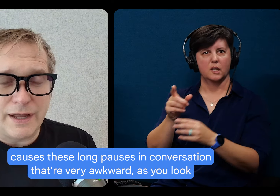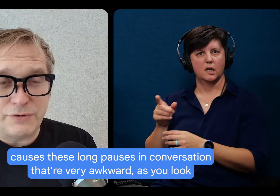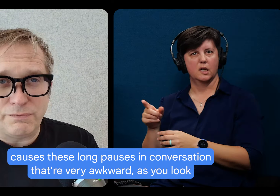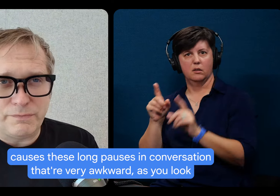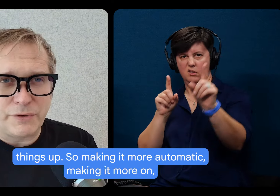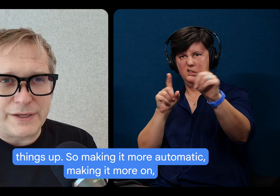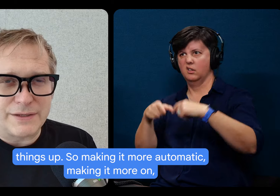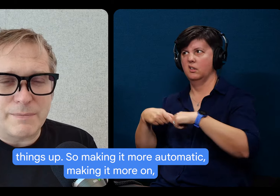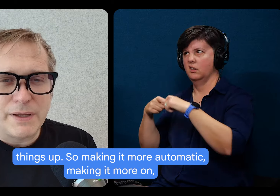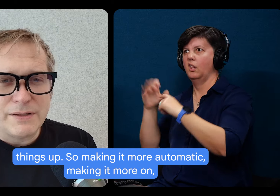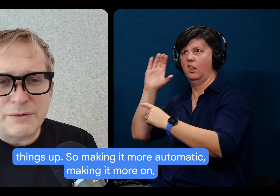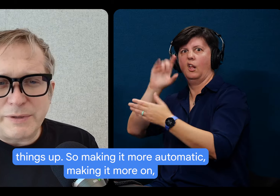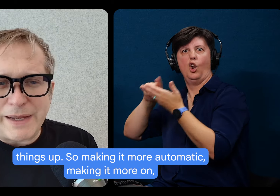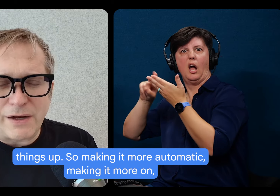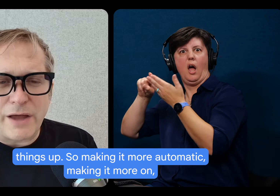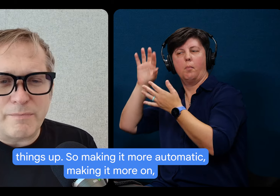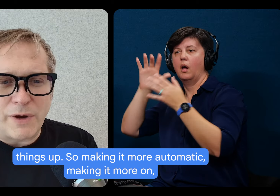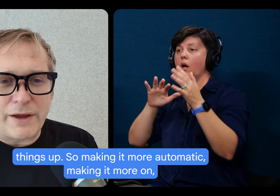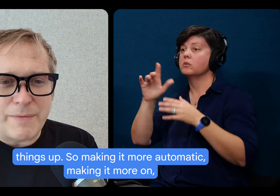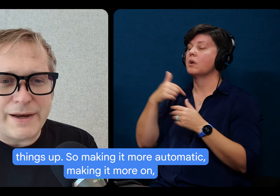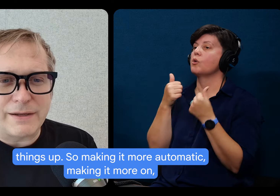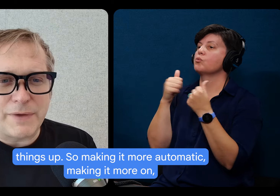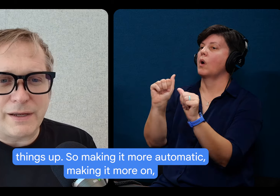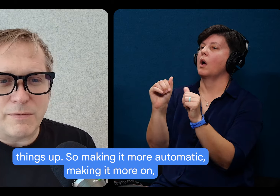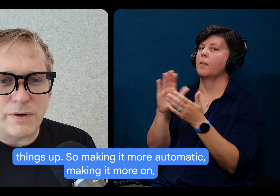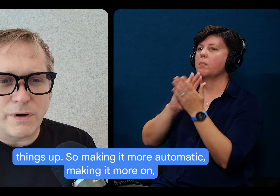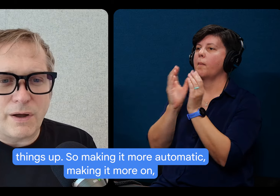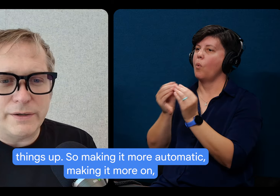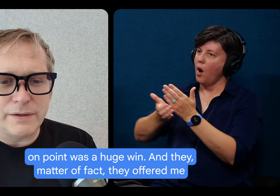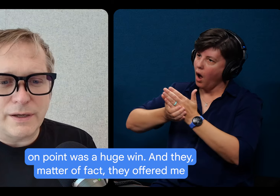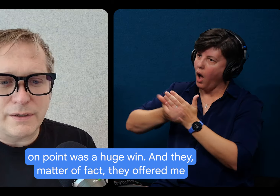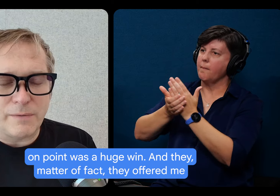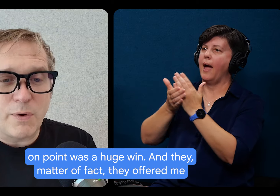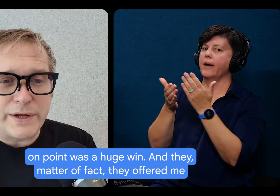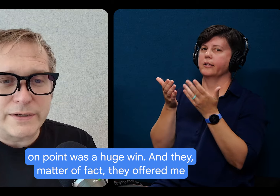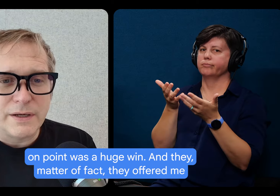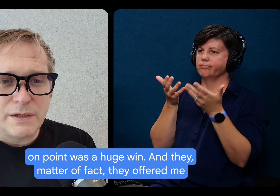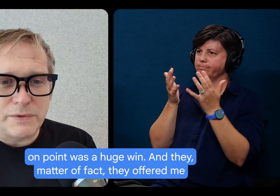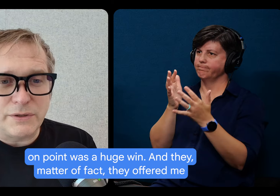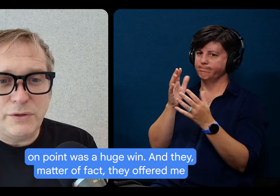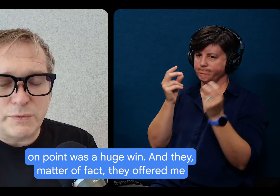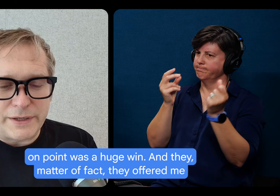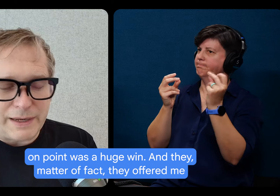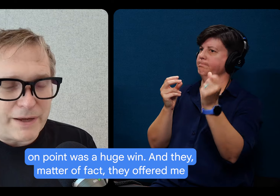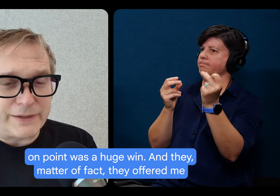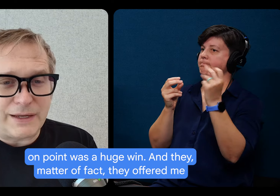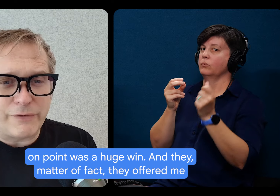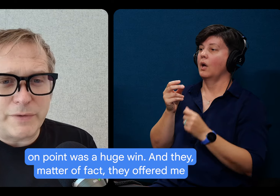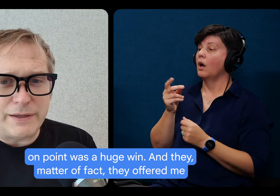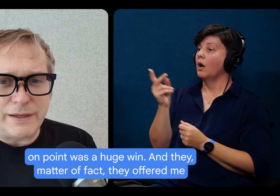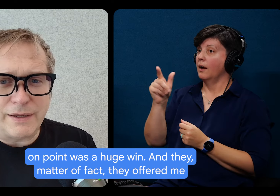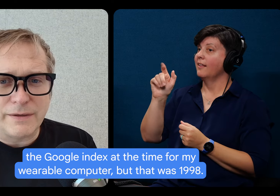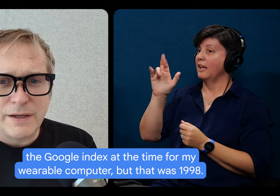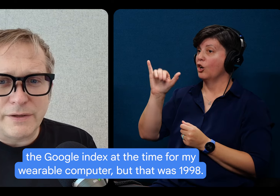as you look things up. So making it more automatic, making it more on point was a huge win. as matter fact, they